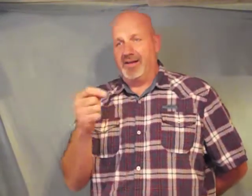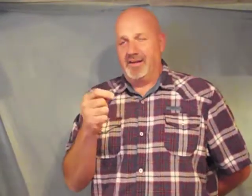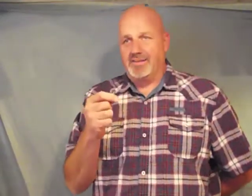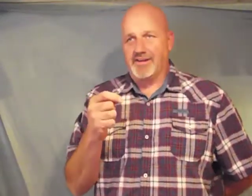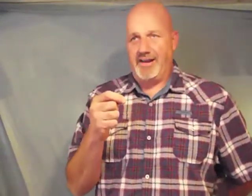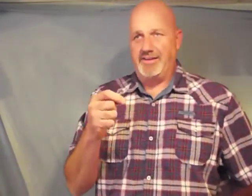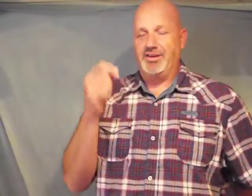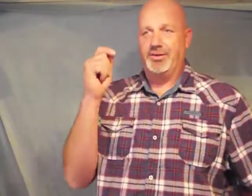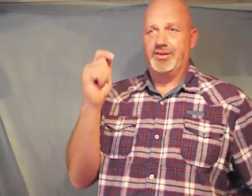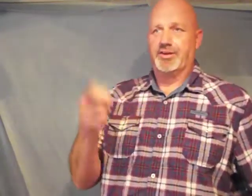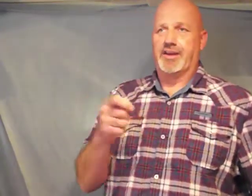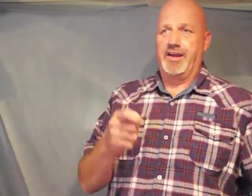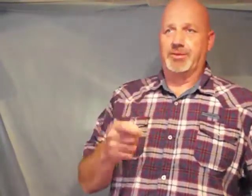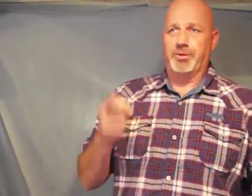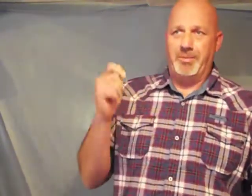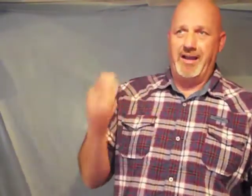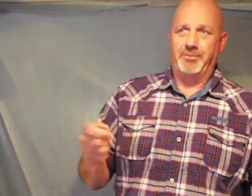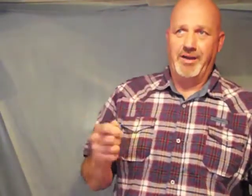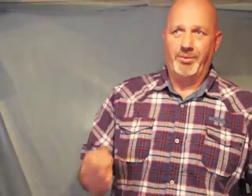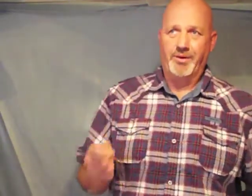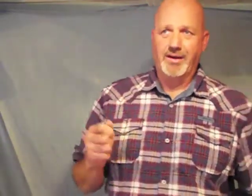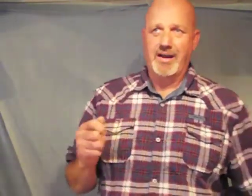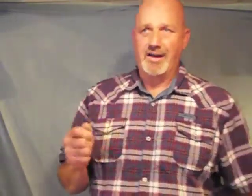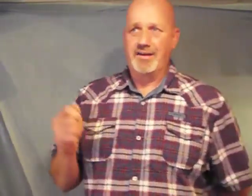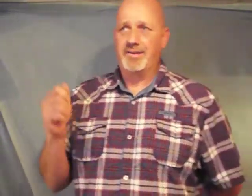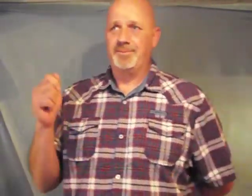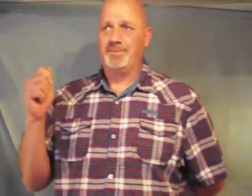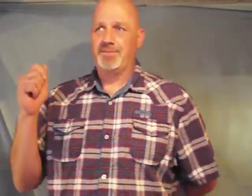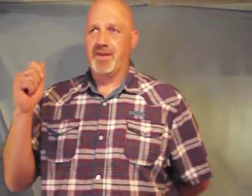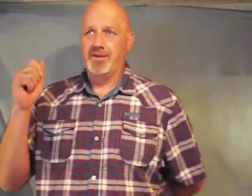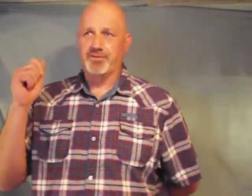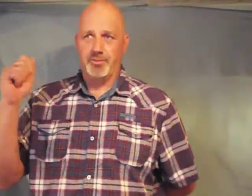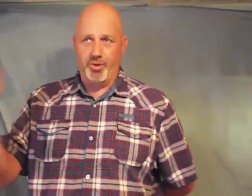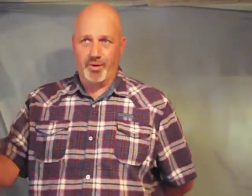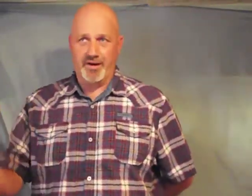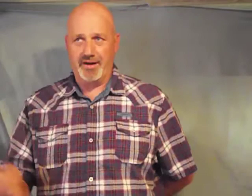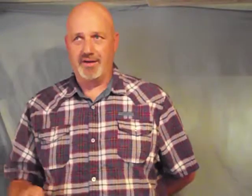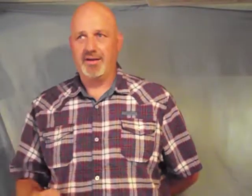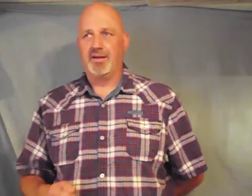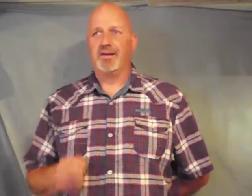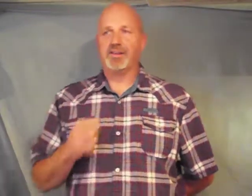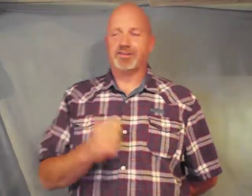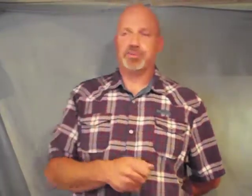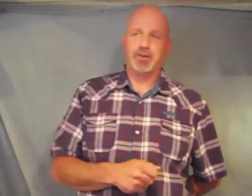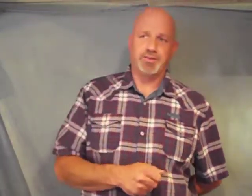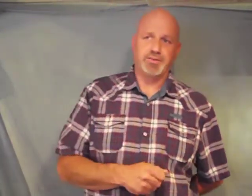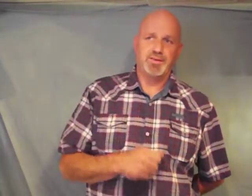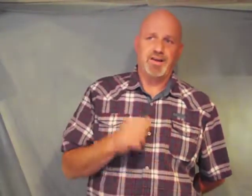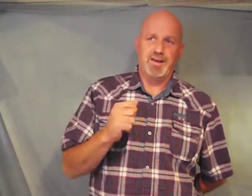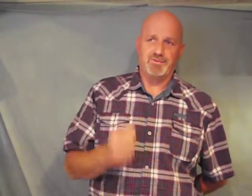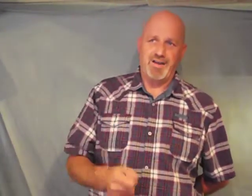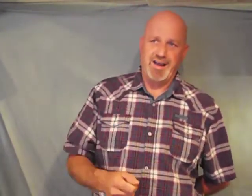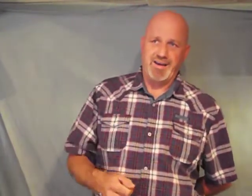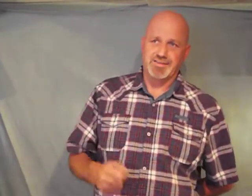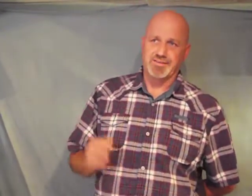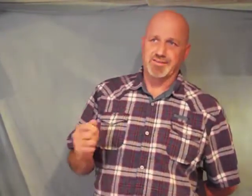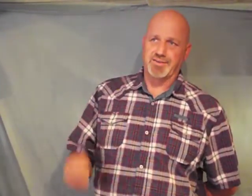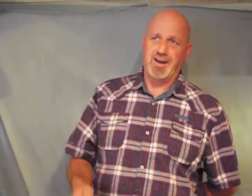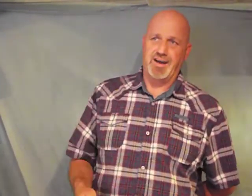Satan you and your kingdom are bound by the word of God from from hoarding the splendor and finances of God